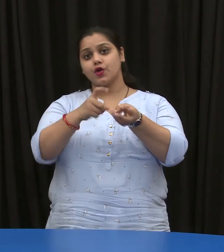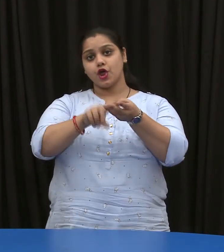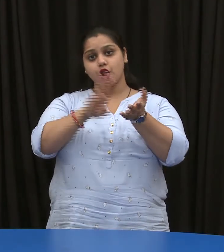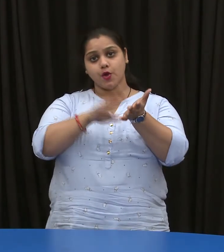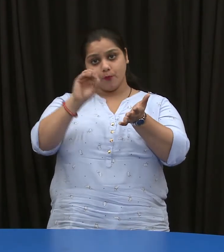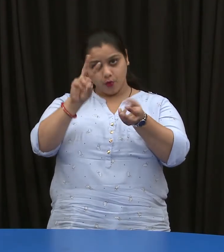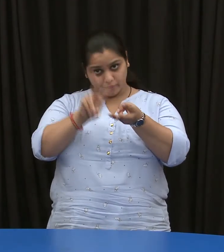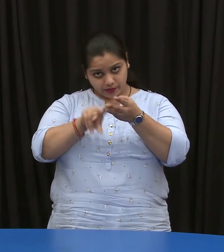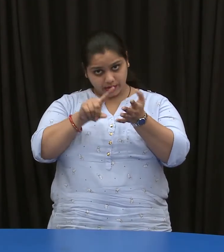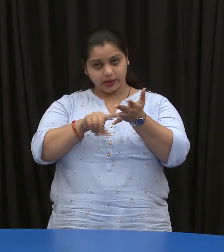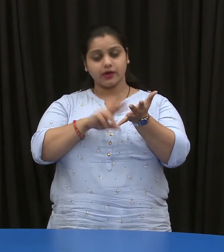changing software.